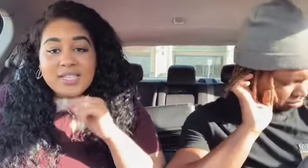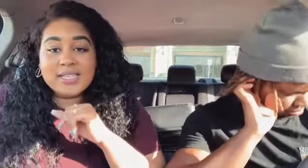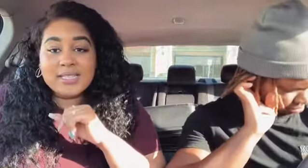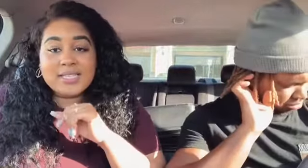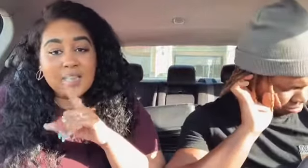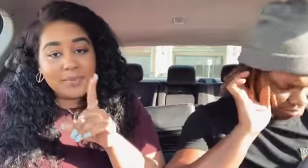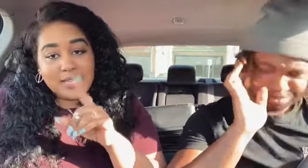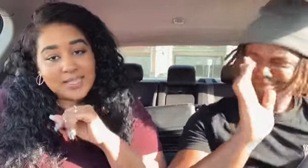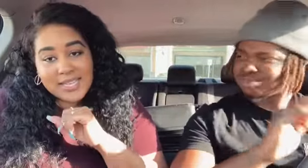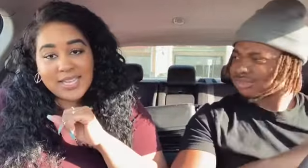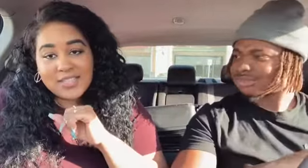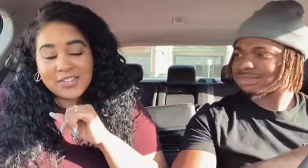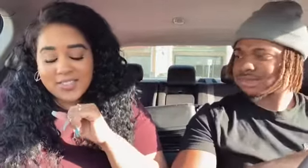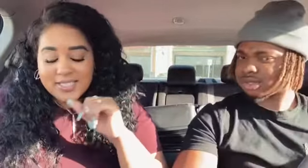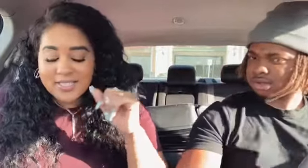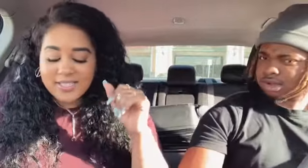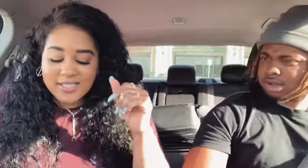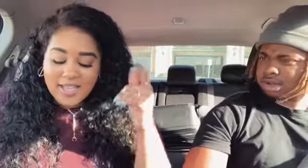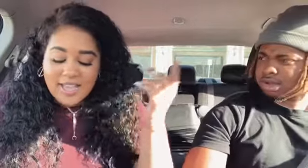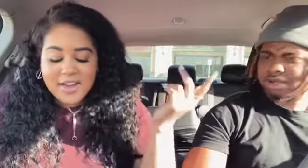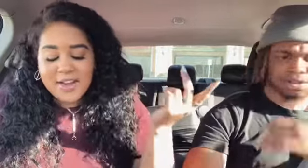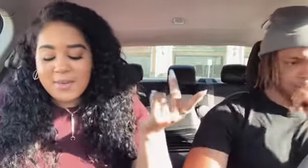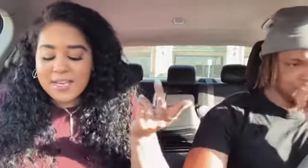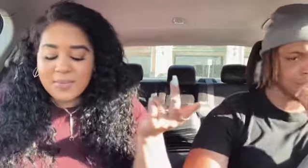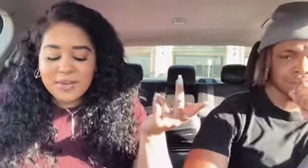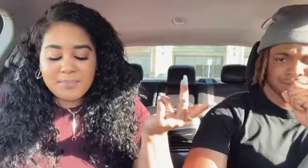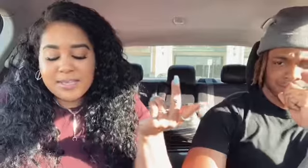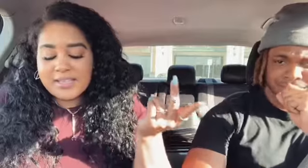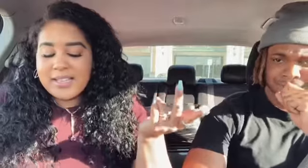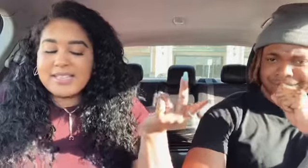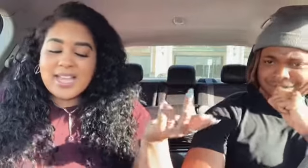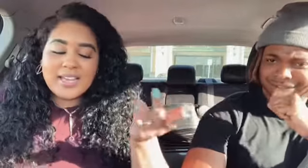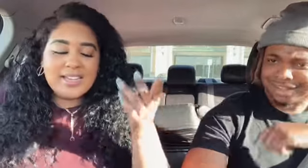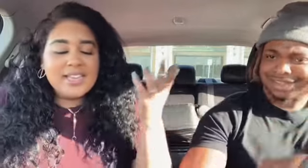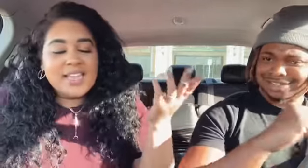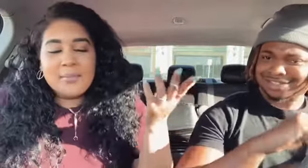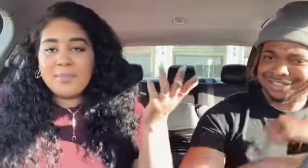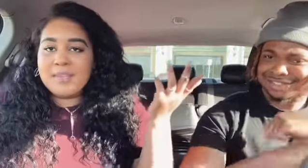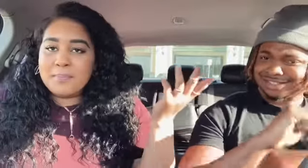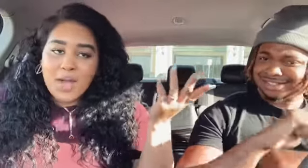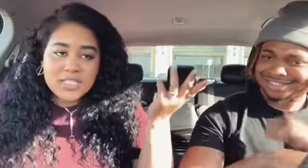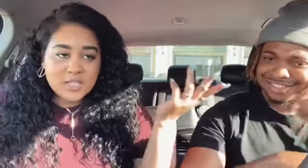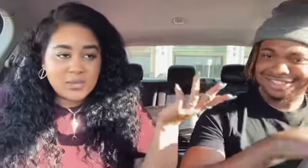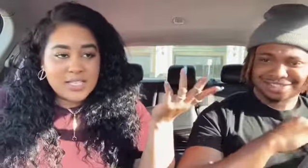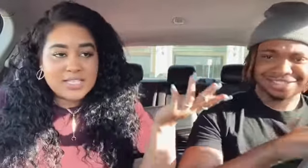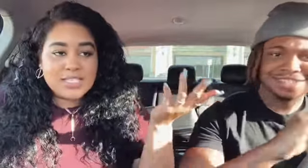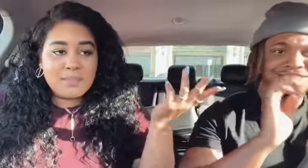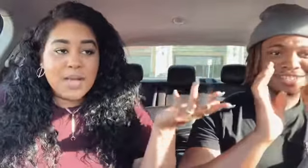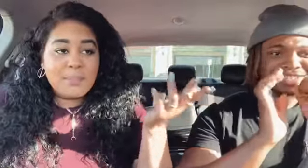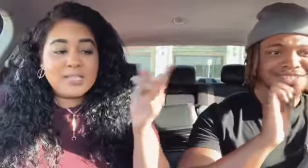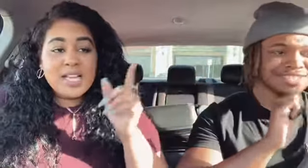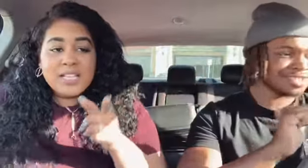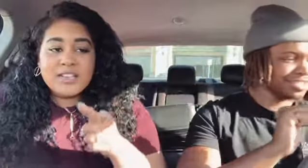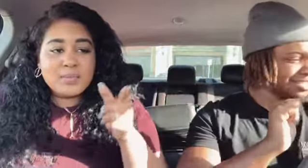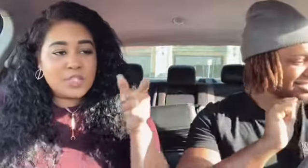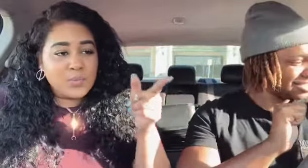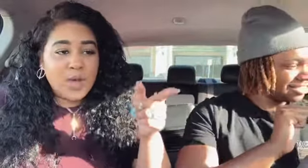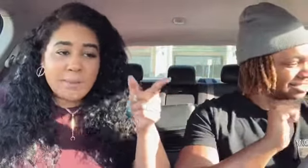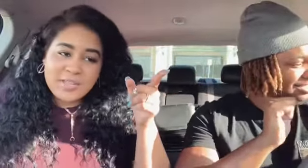really think they're tough when niggas ain't got the grease, uh Everybody wanna be the Don Dada Diamond be the boss and you niggas is the popper Lyrics spit you up,